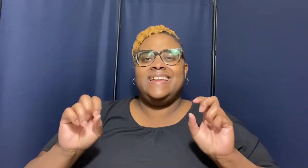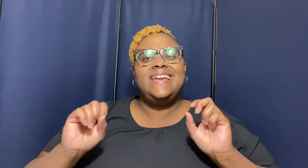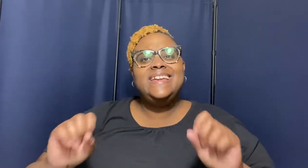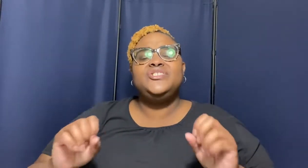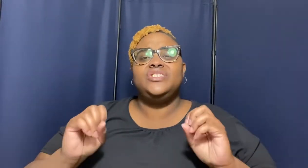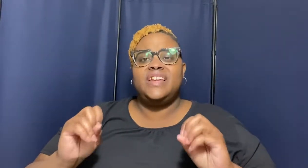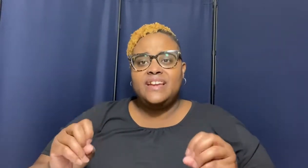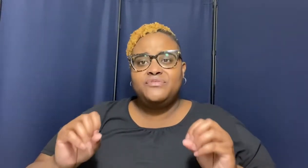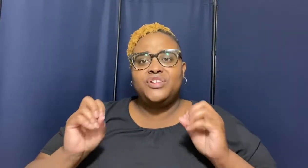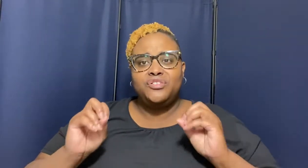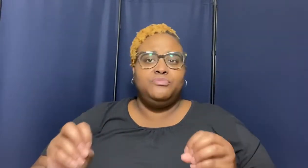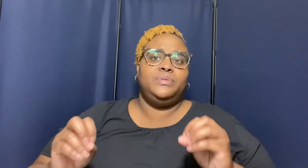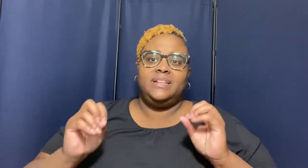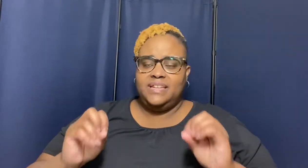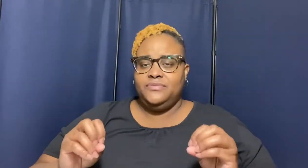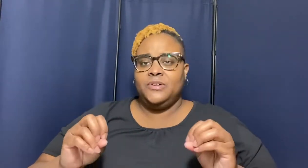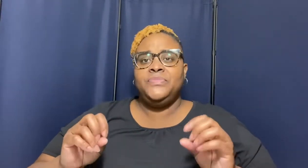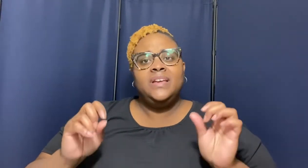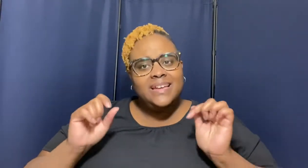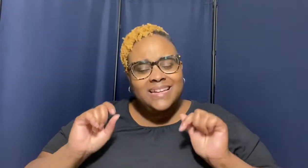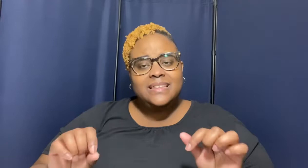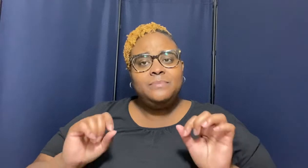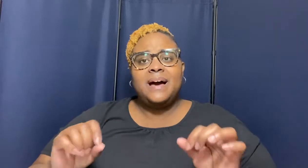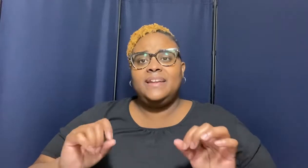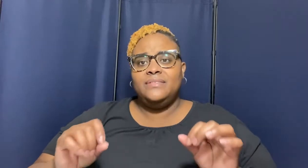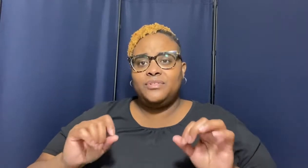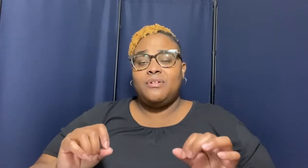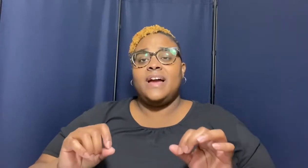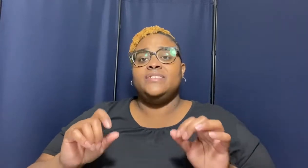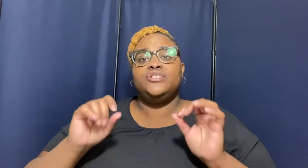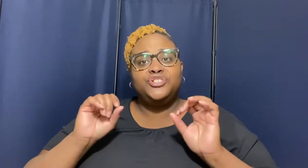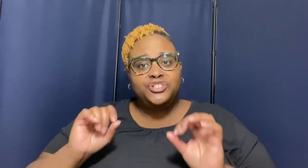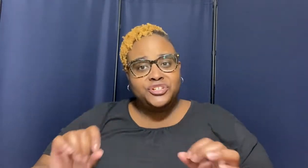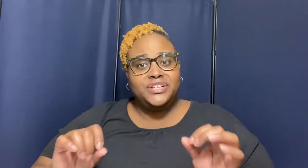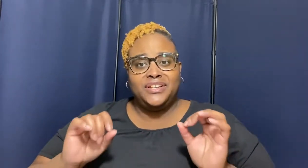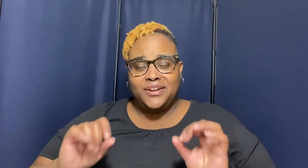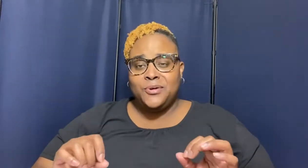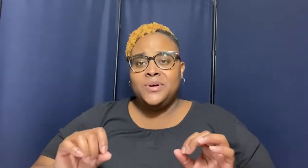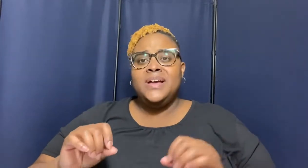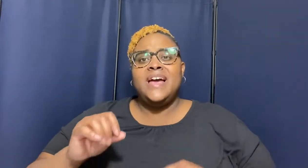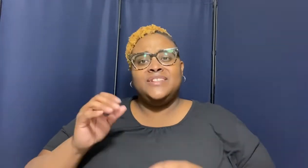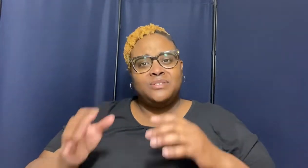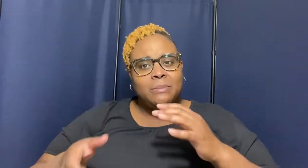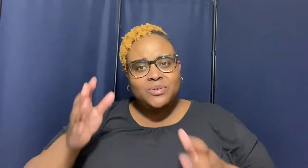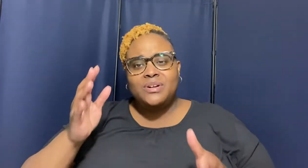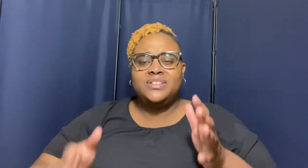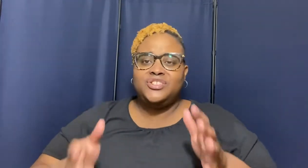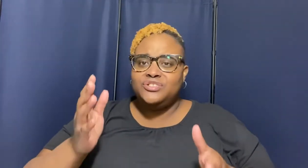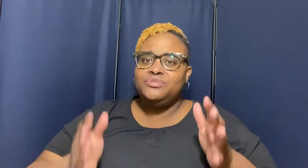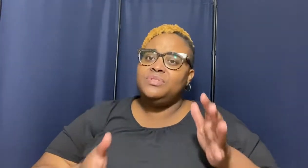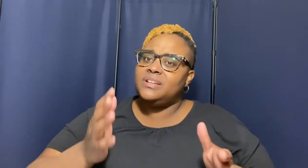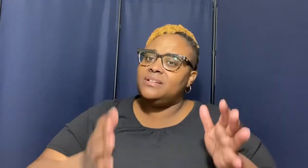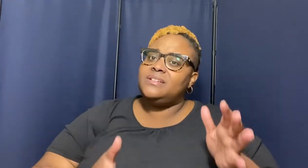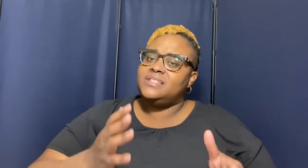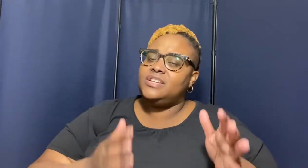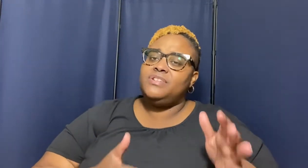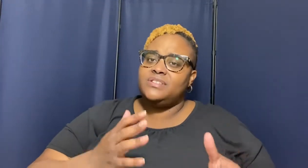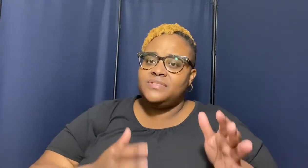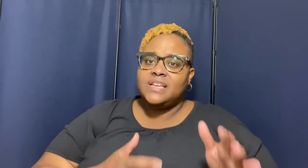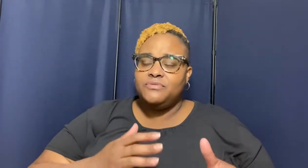each and every new believer in the body of christ should know and so i'm going to just do it in a series of several